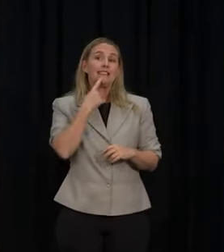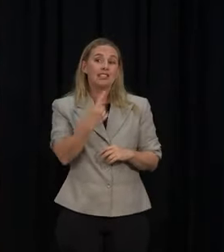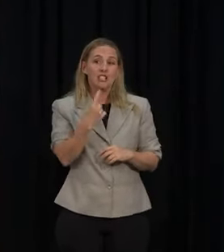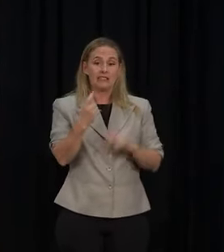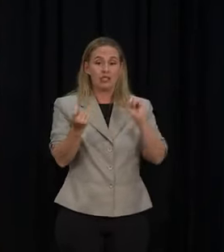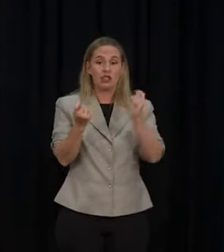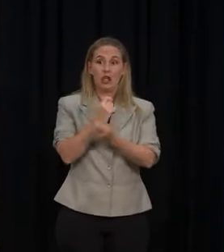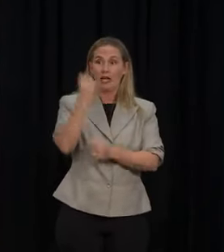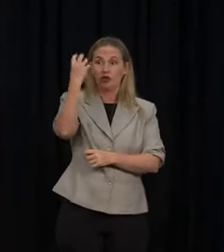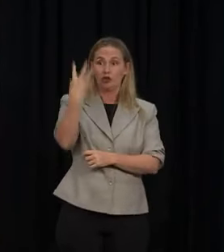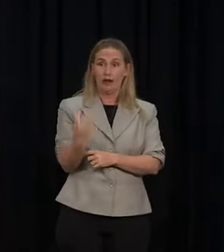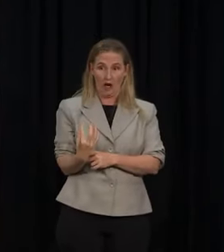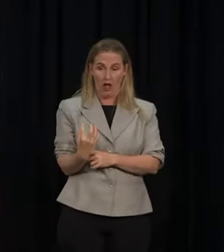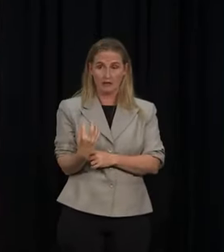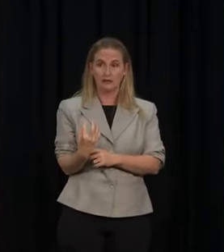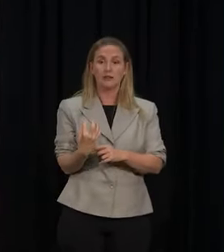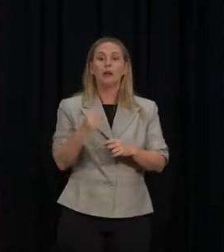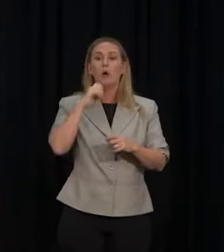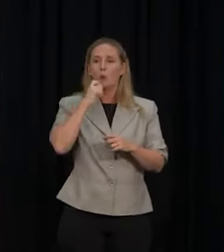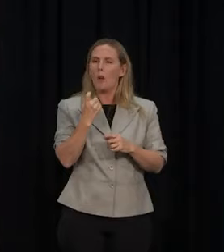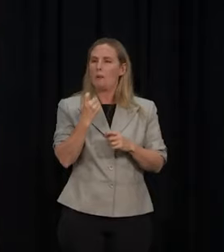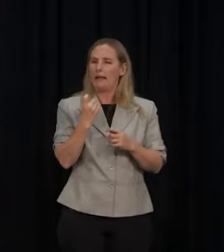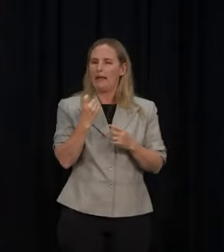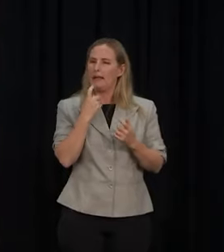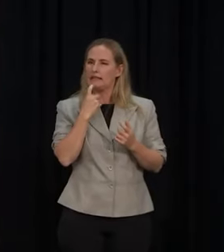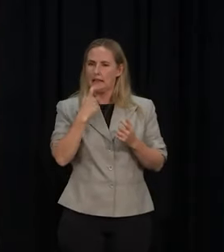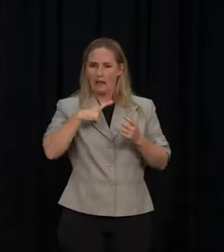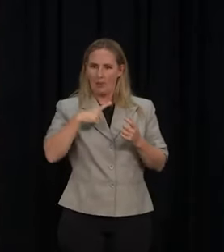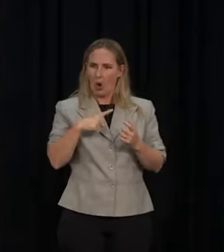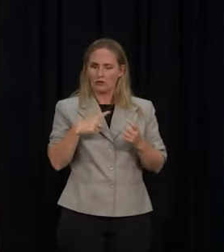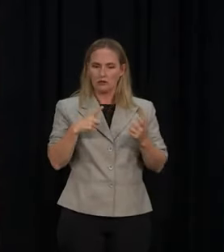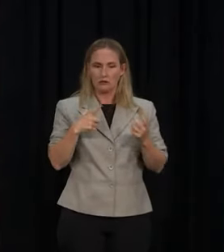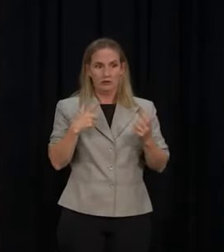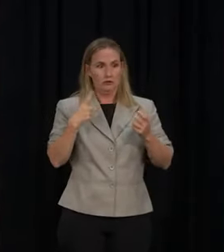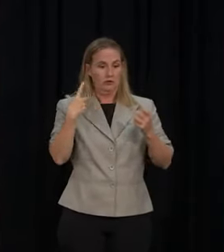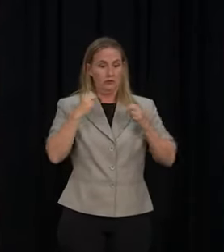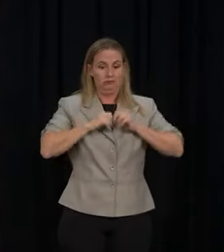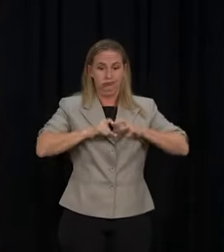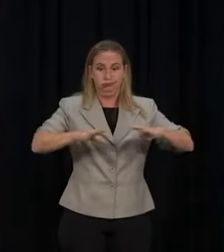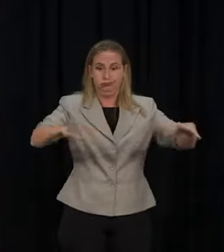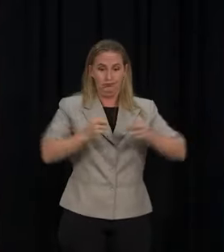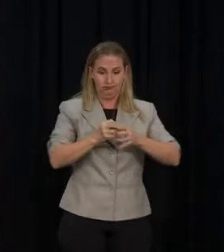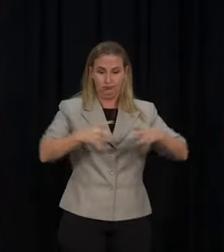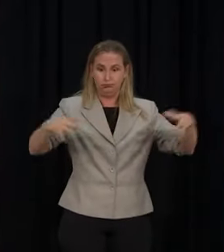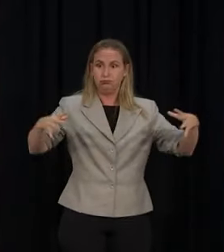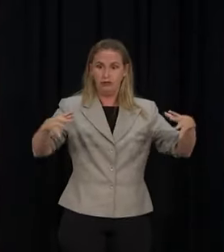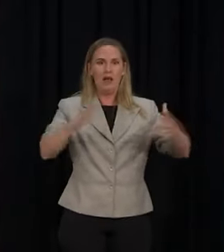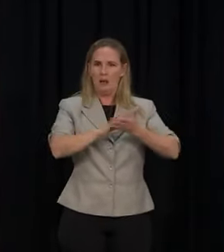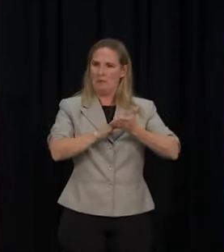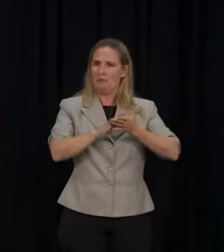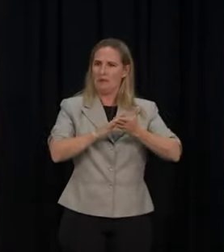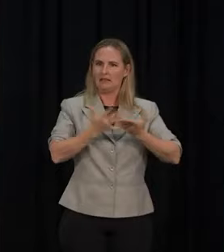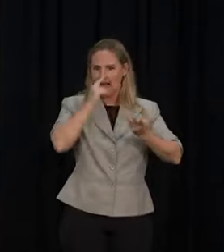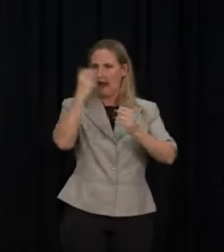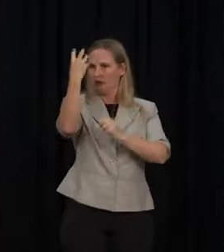of that widespread exposure to COVID, vaccine passes will likely be able to then be removed as part of that move down the